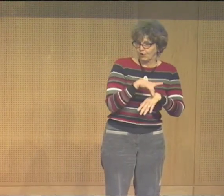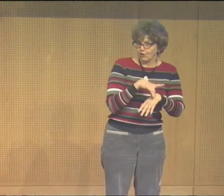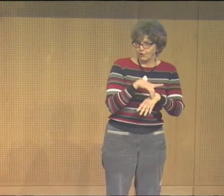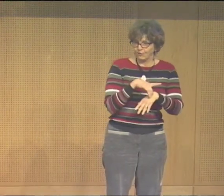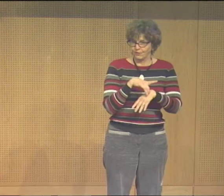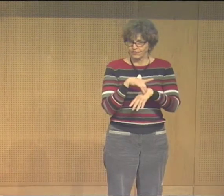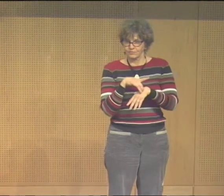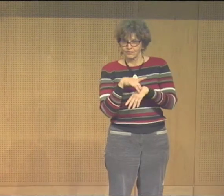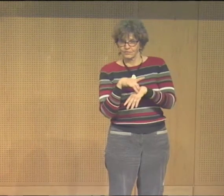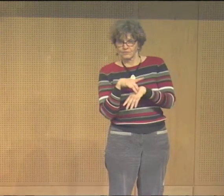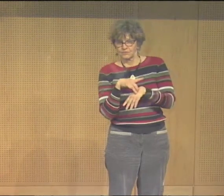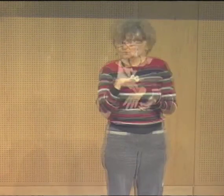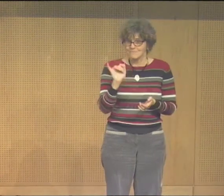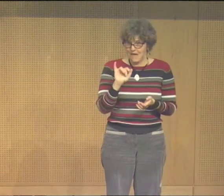And they represent morphosis.